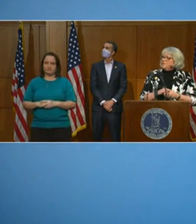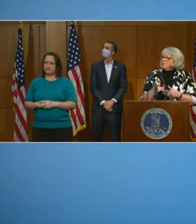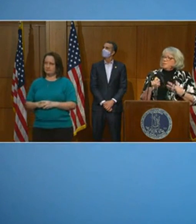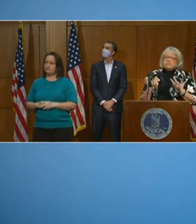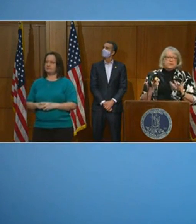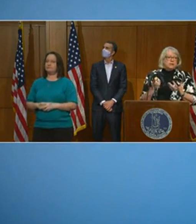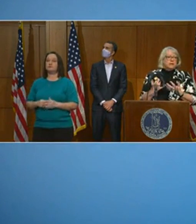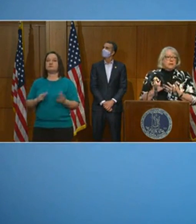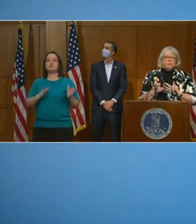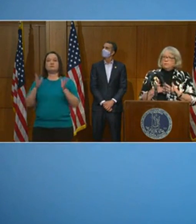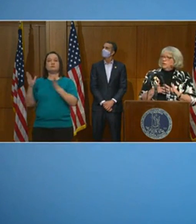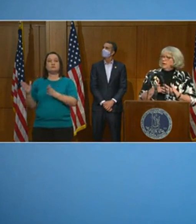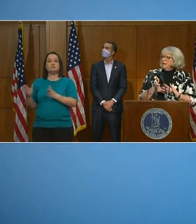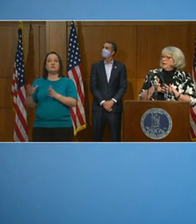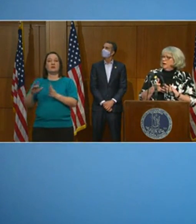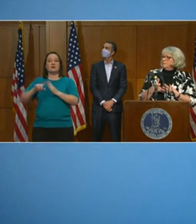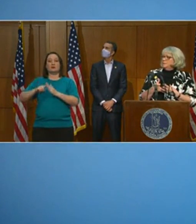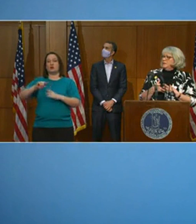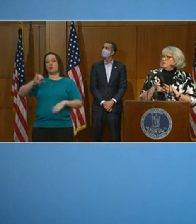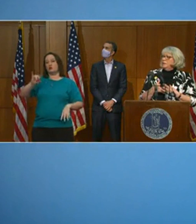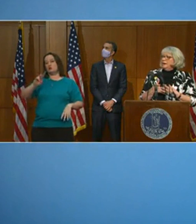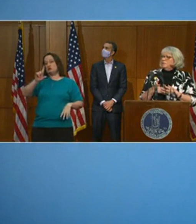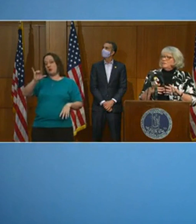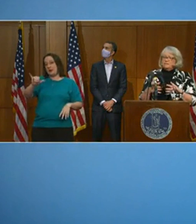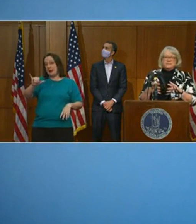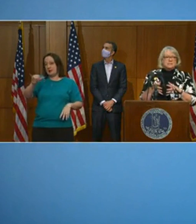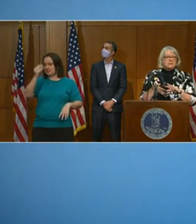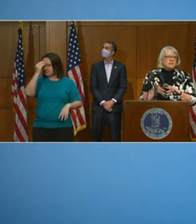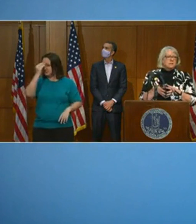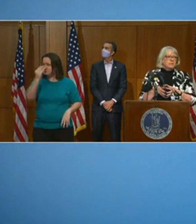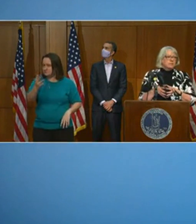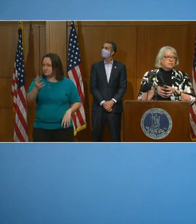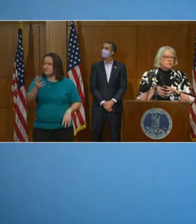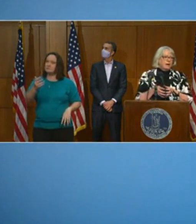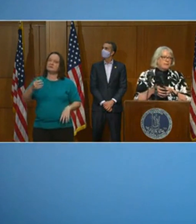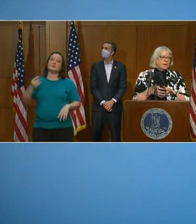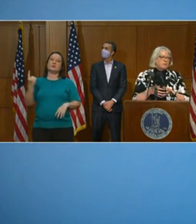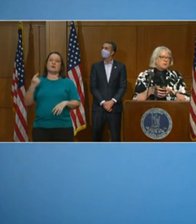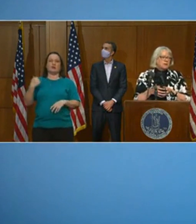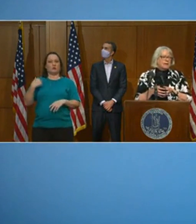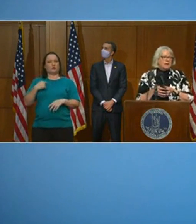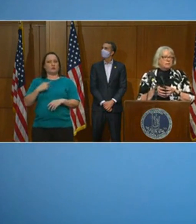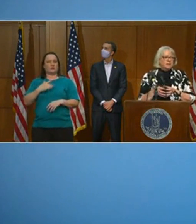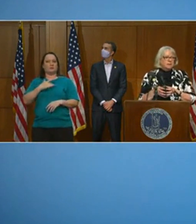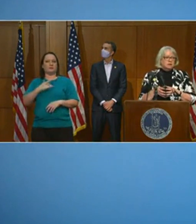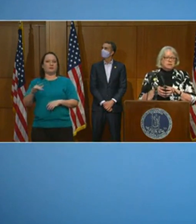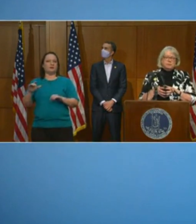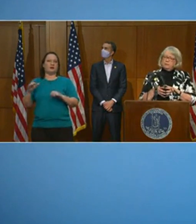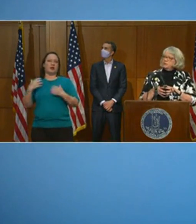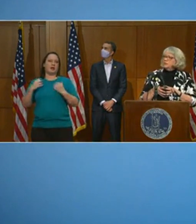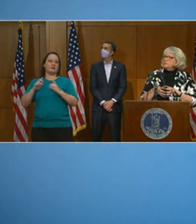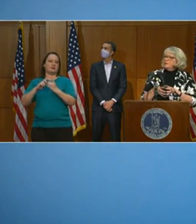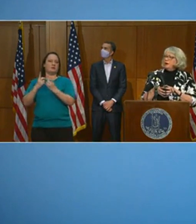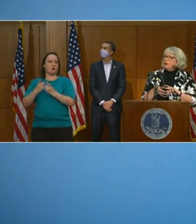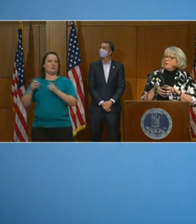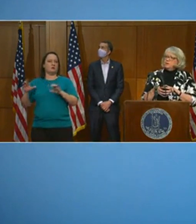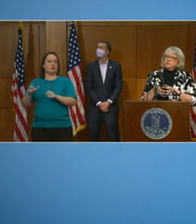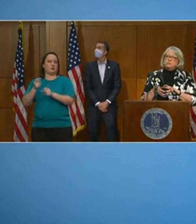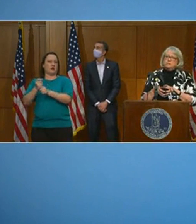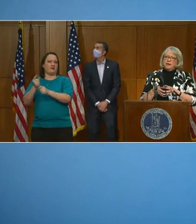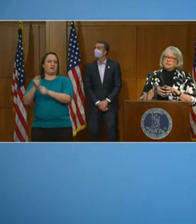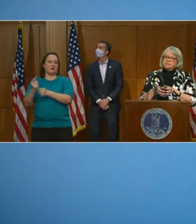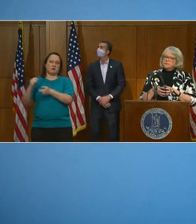The other thing we're starting now in July to make you aware of is this is something that we do at the health department every year in partnership with our